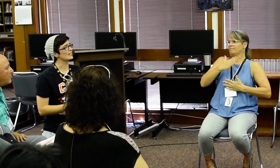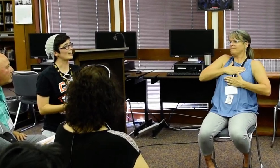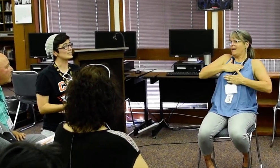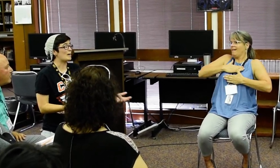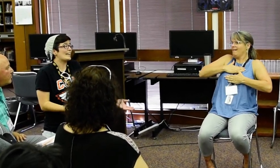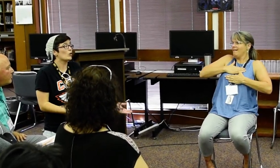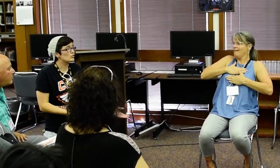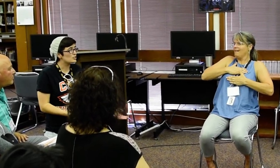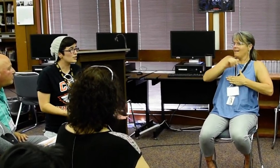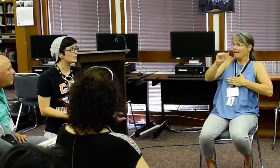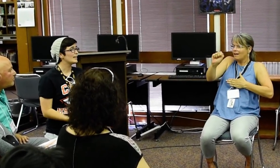my culture.